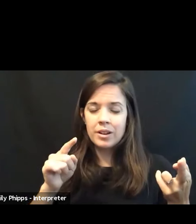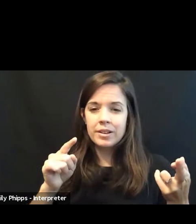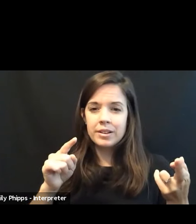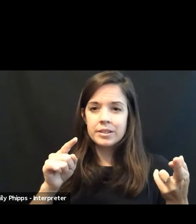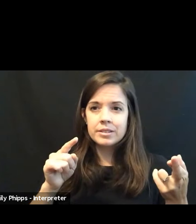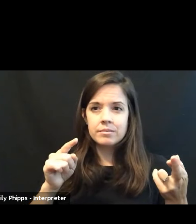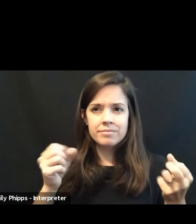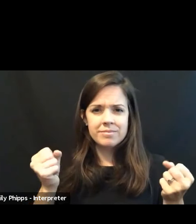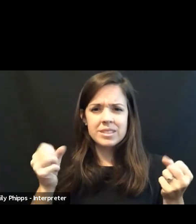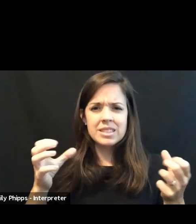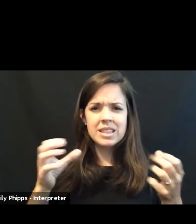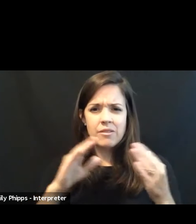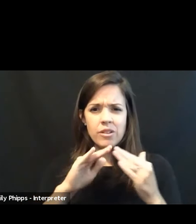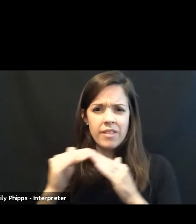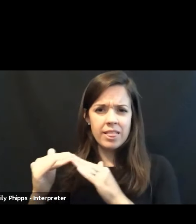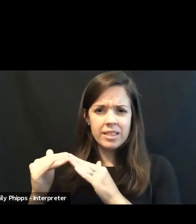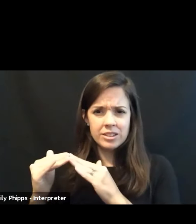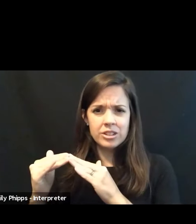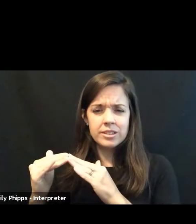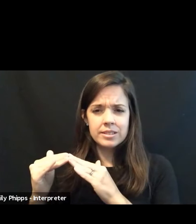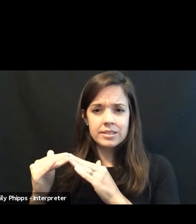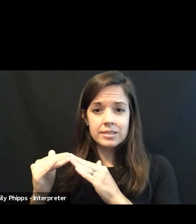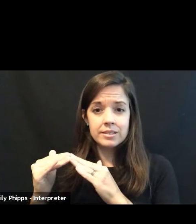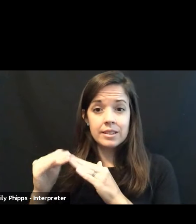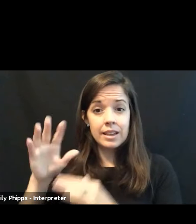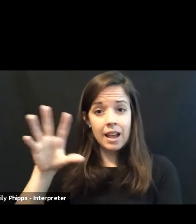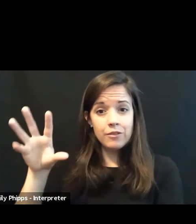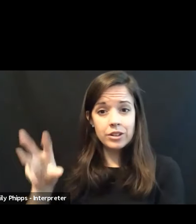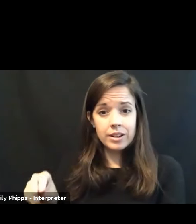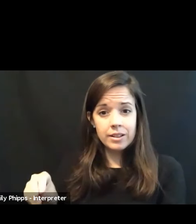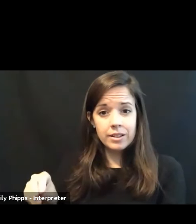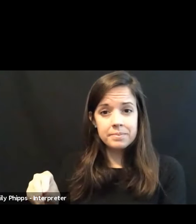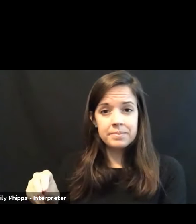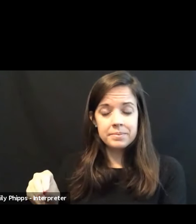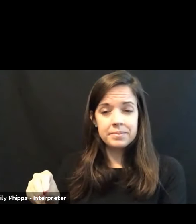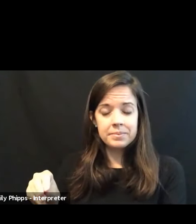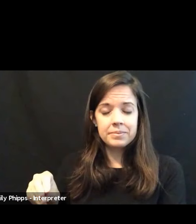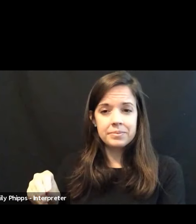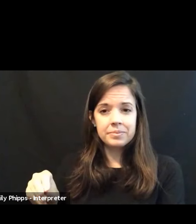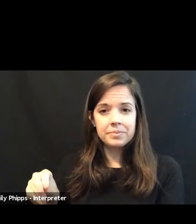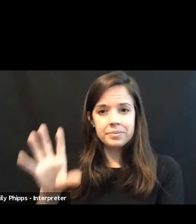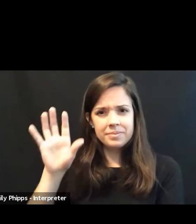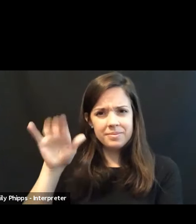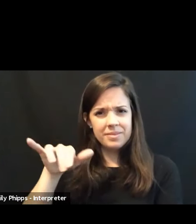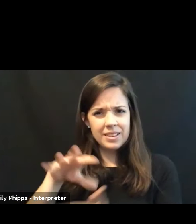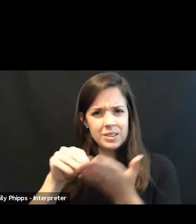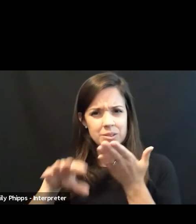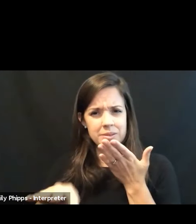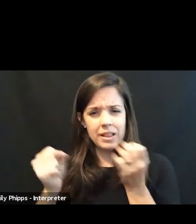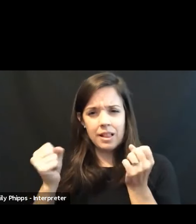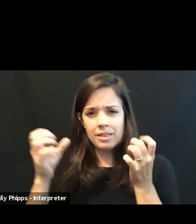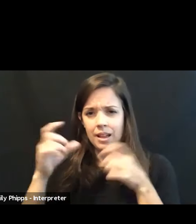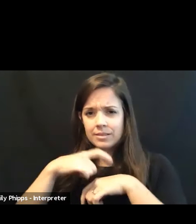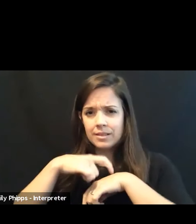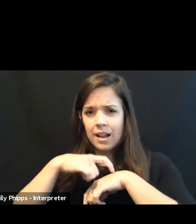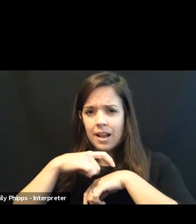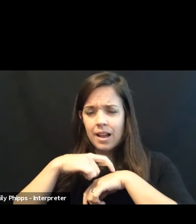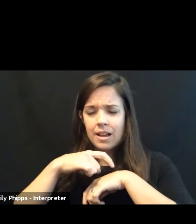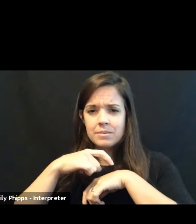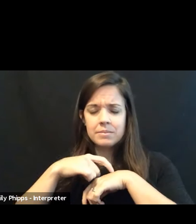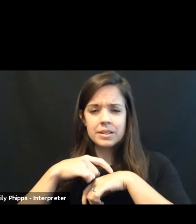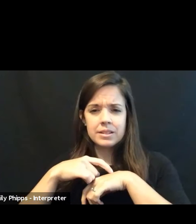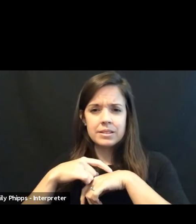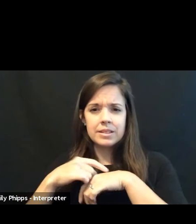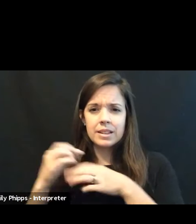villages in Africa. And this student had spent a lot of time cultivating a social